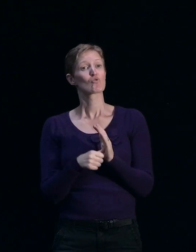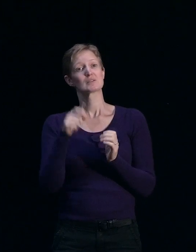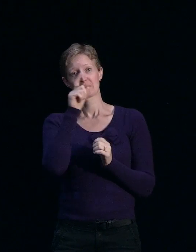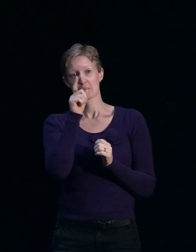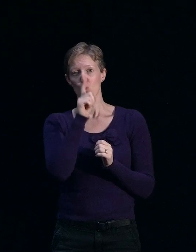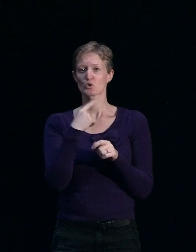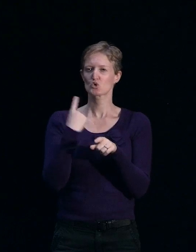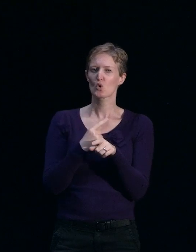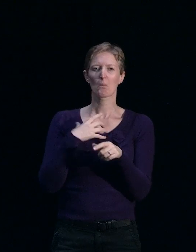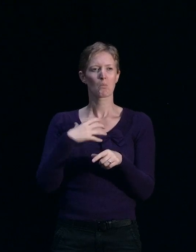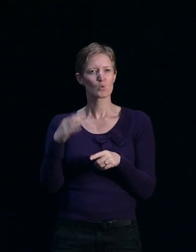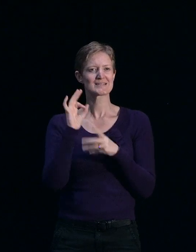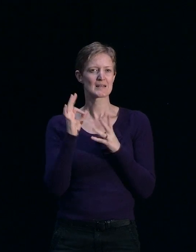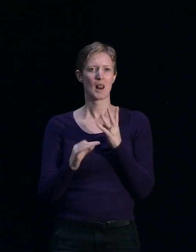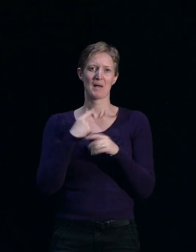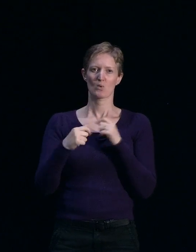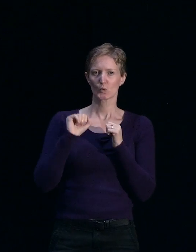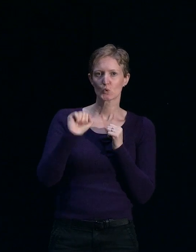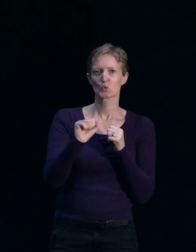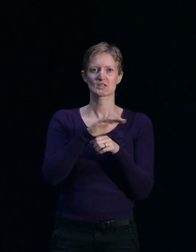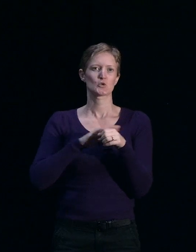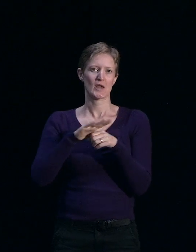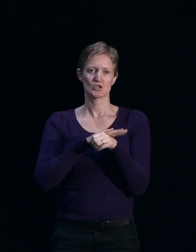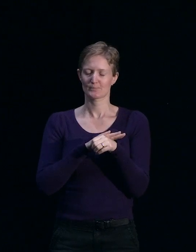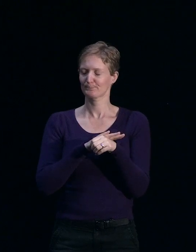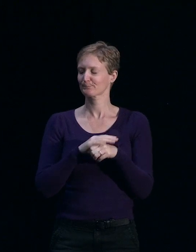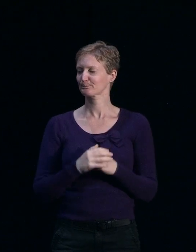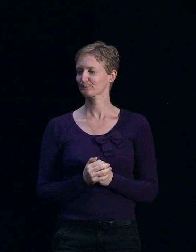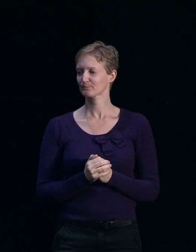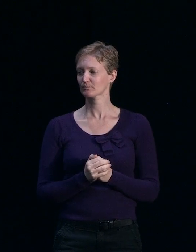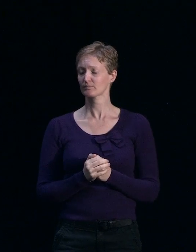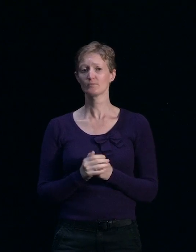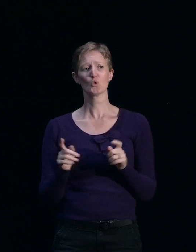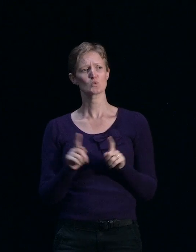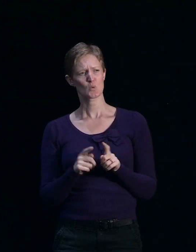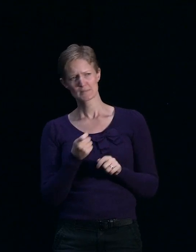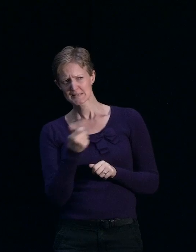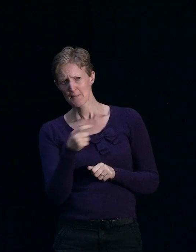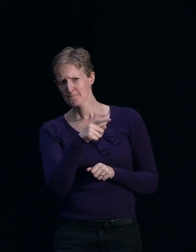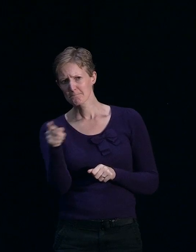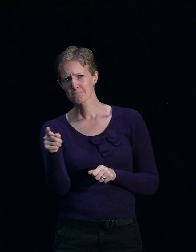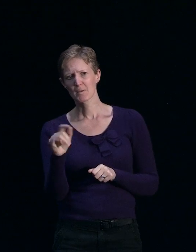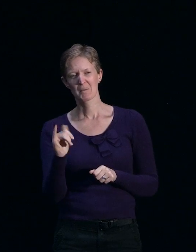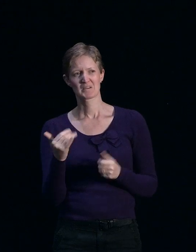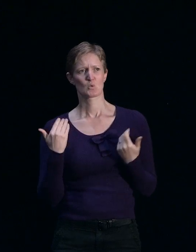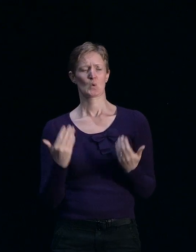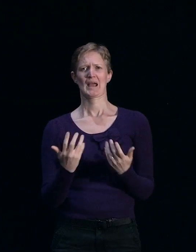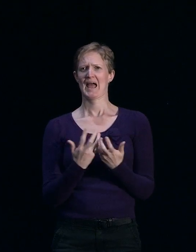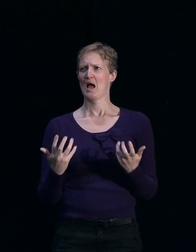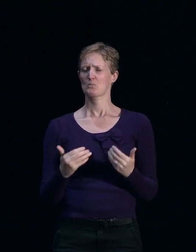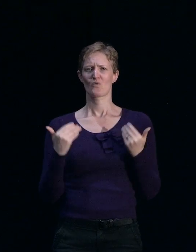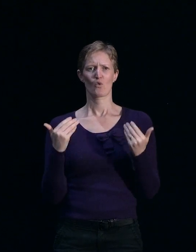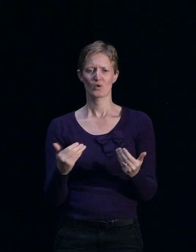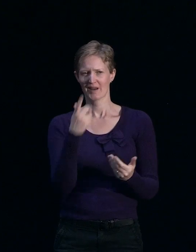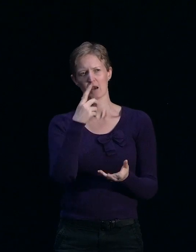talk further about those issues. And the other thing, this is an opportunity for others here who may not know the way forward to get